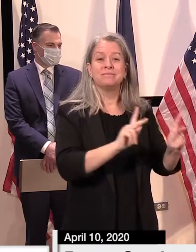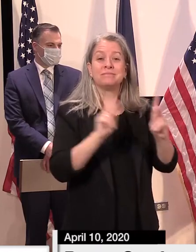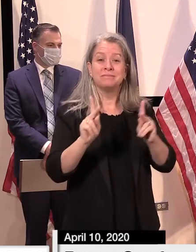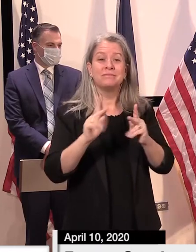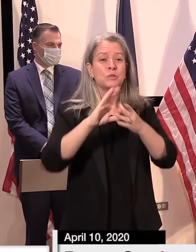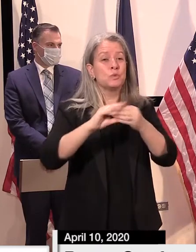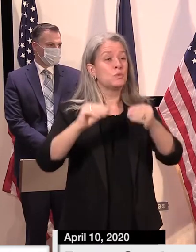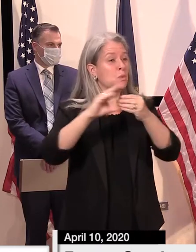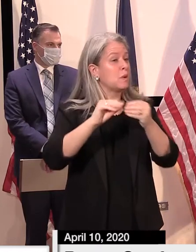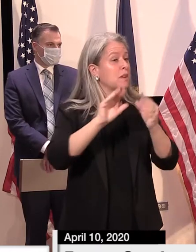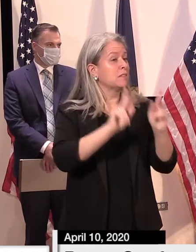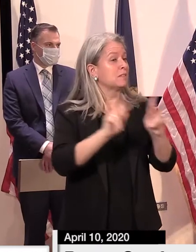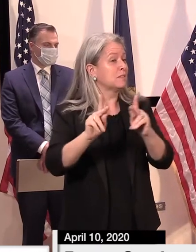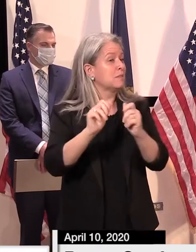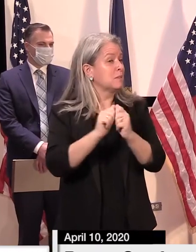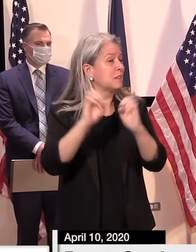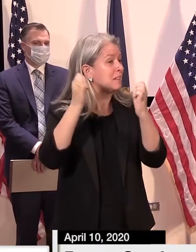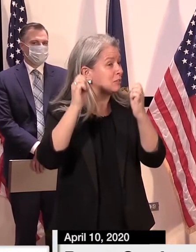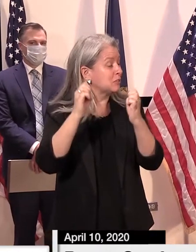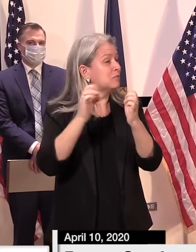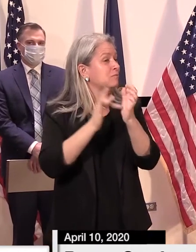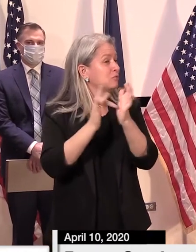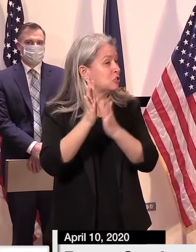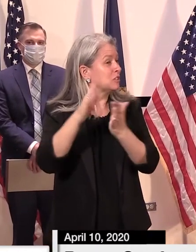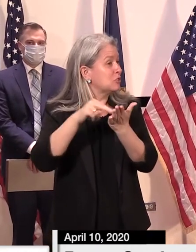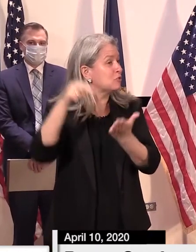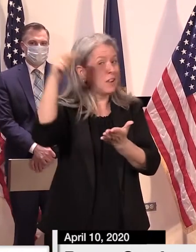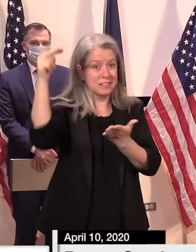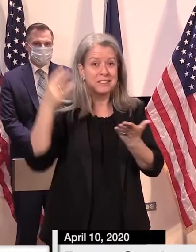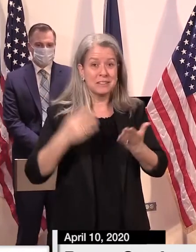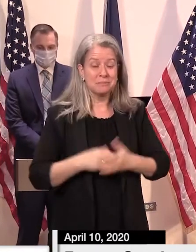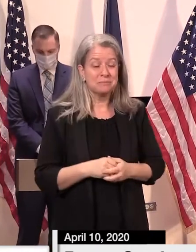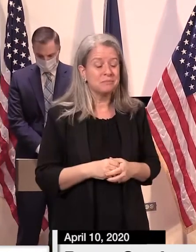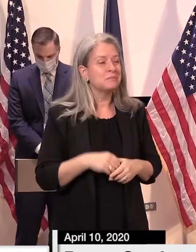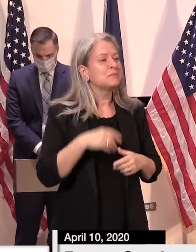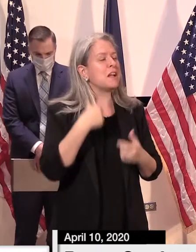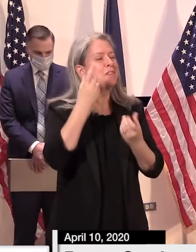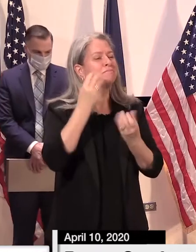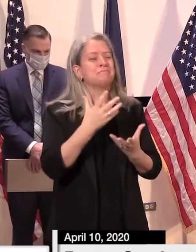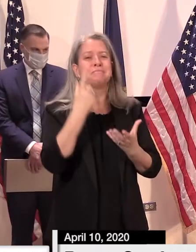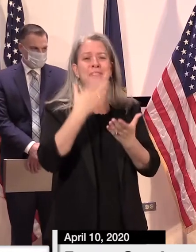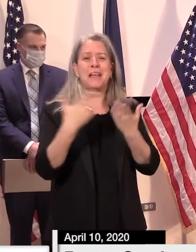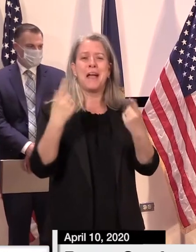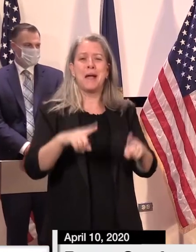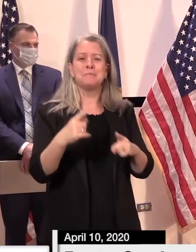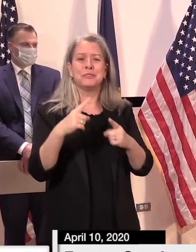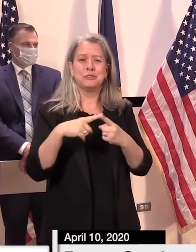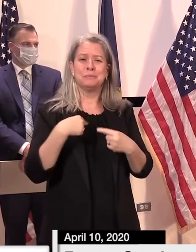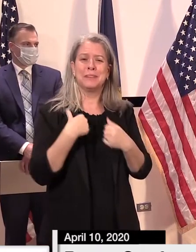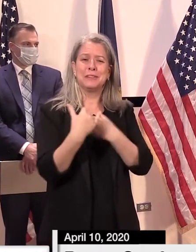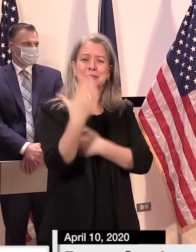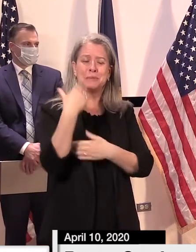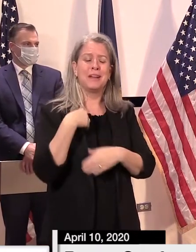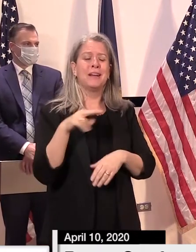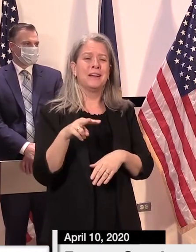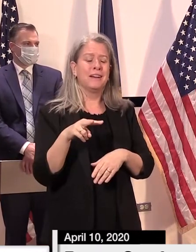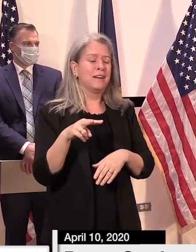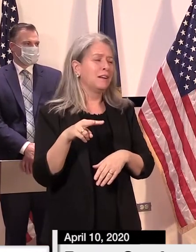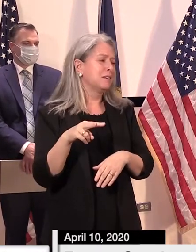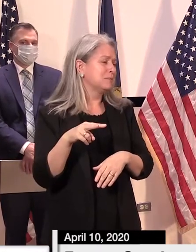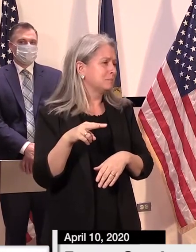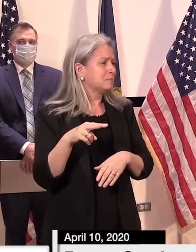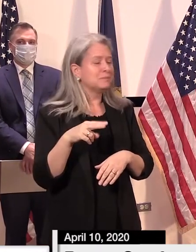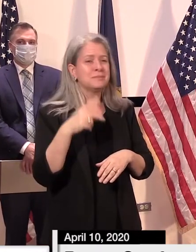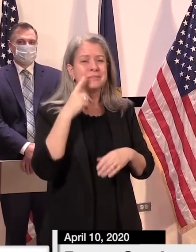a random act of kindness that was bestowed on me this morning. And it could be, and probably